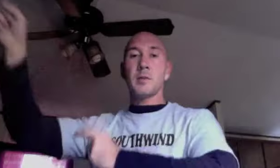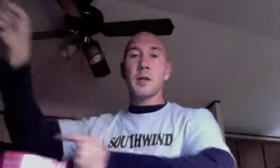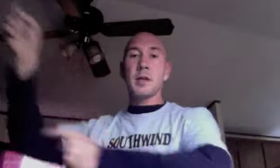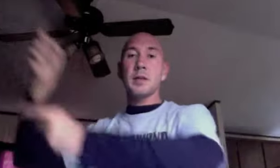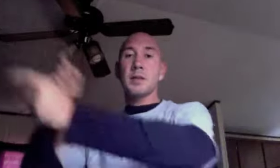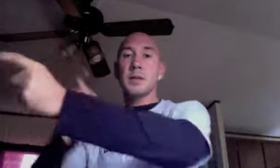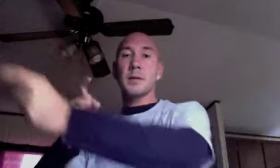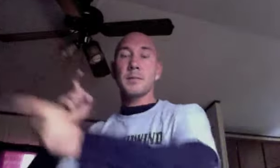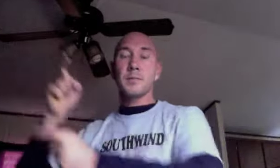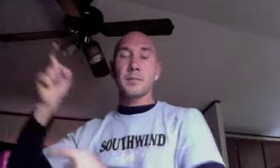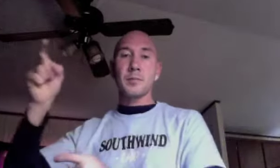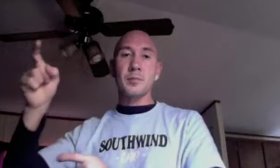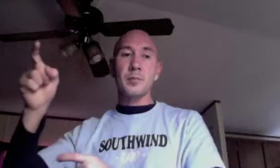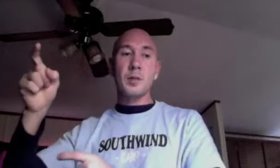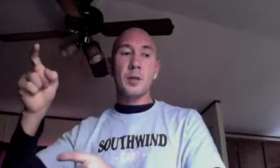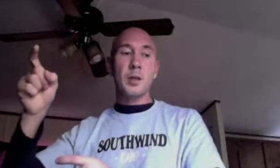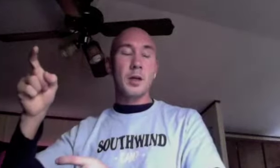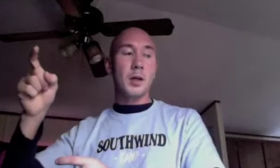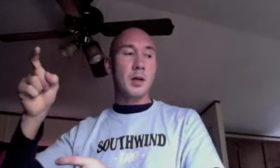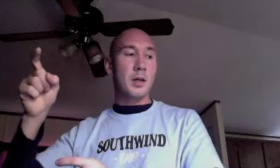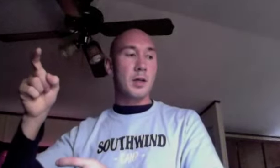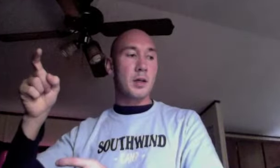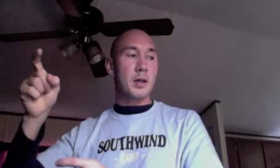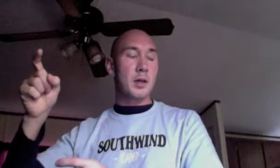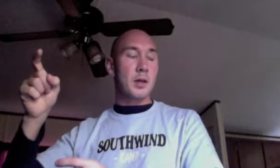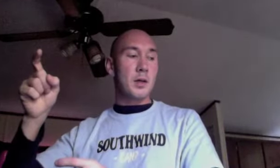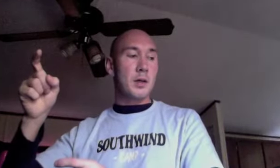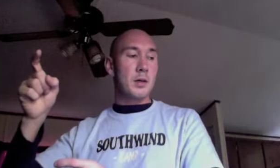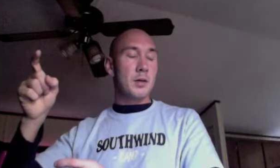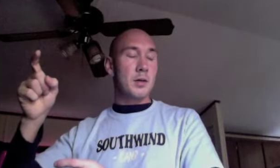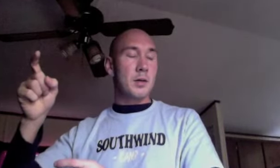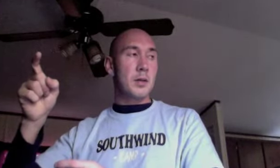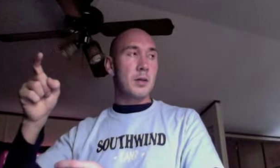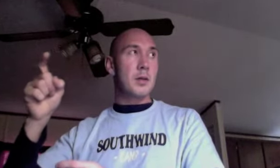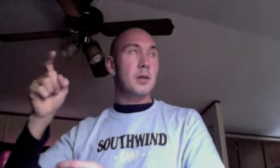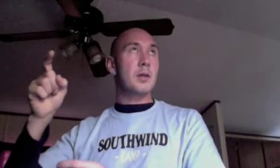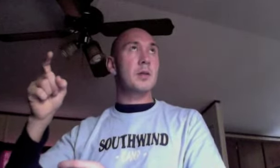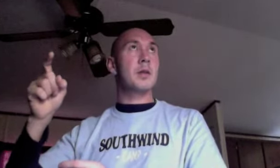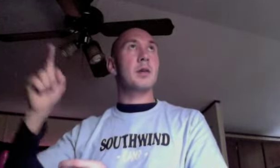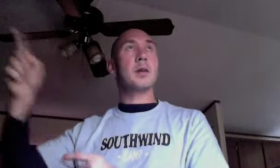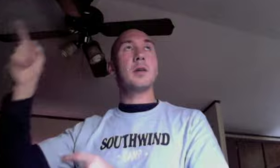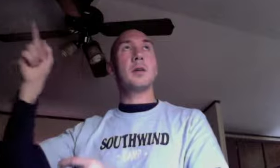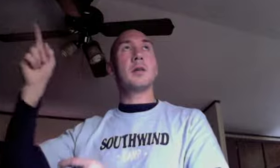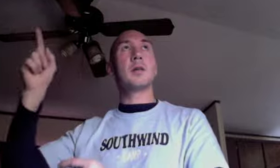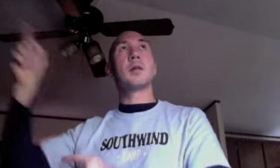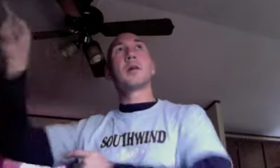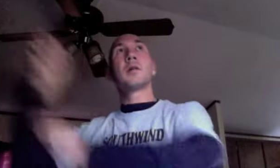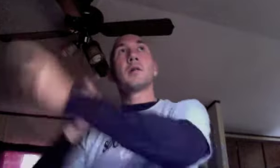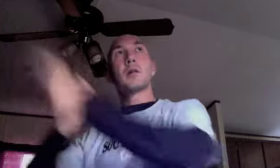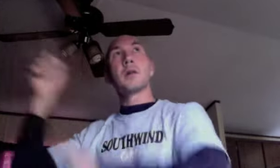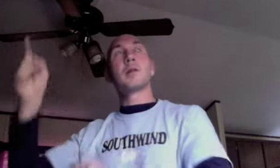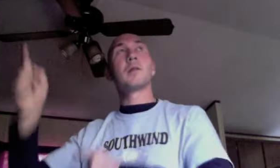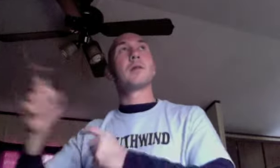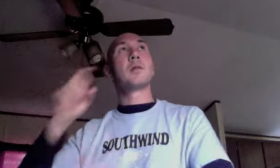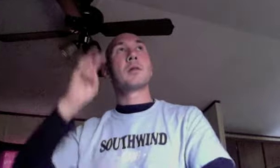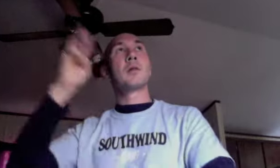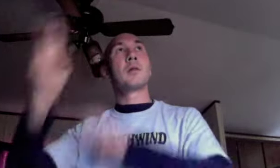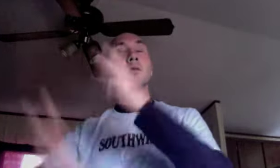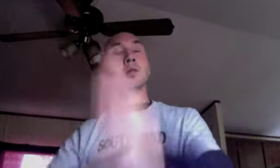reigns the world